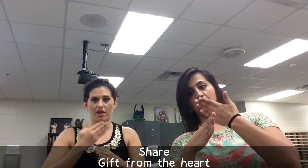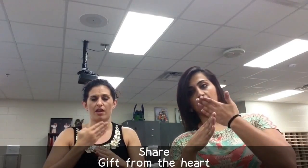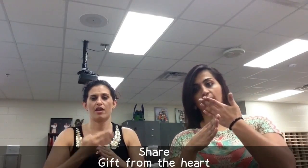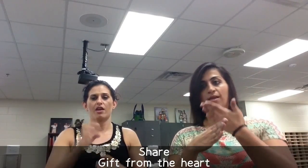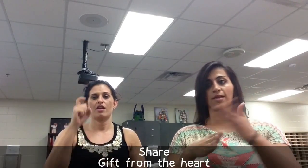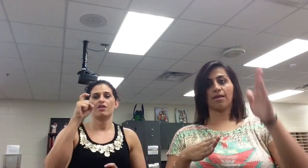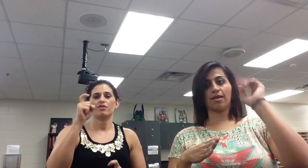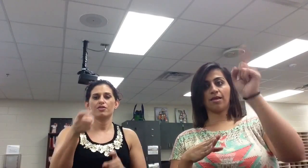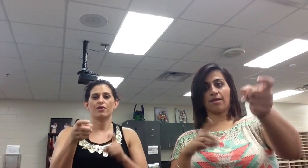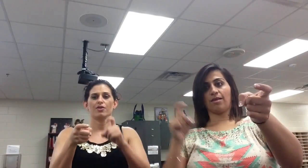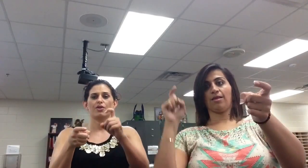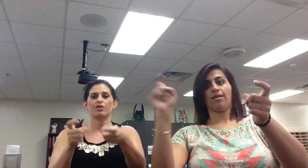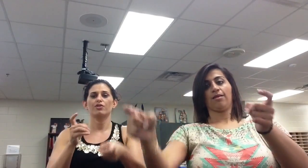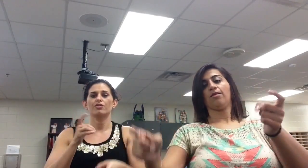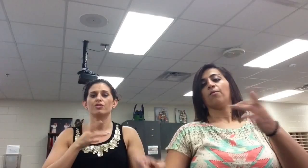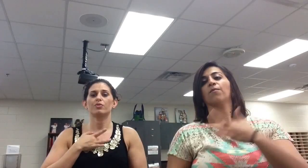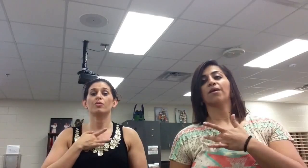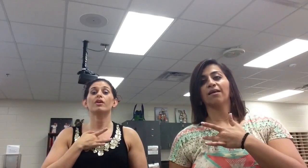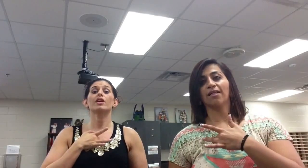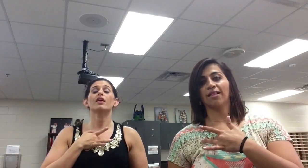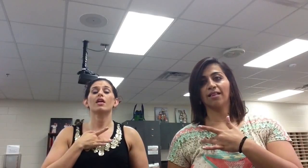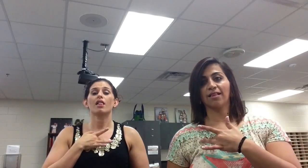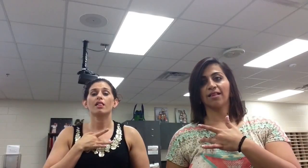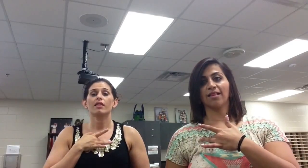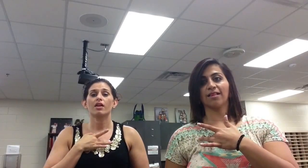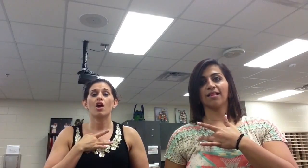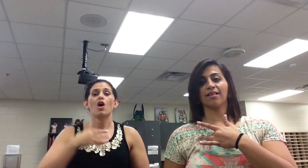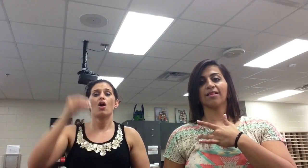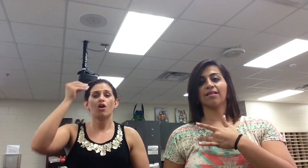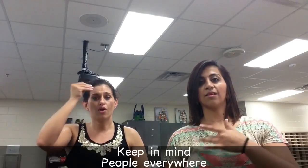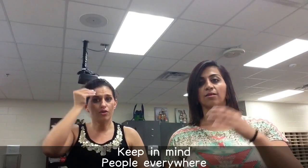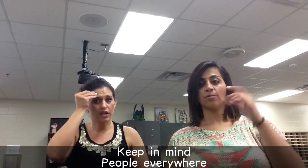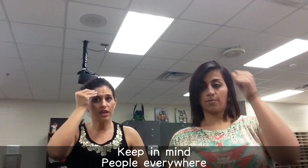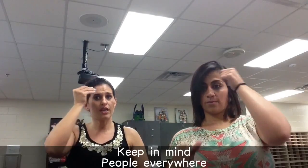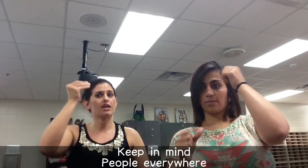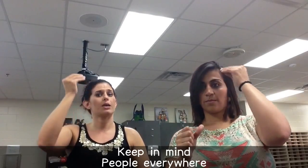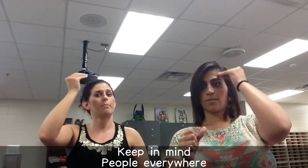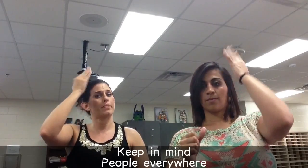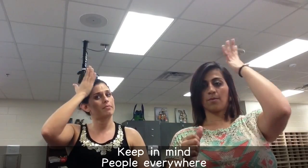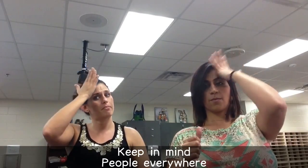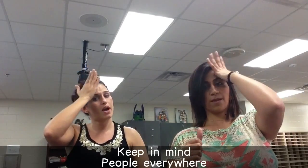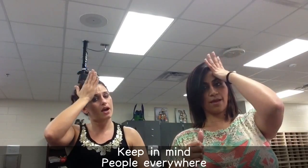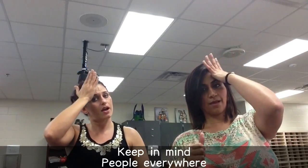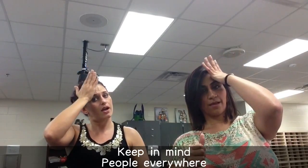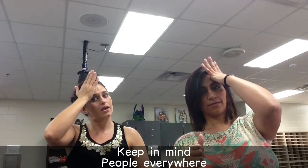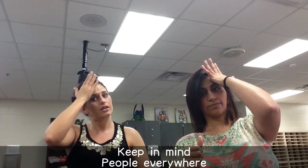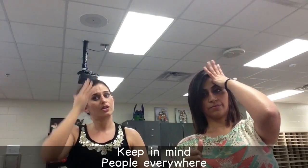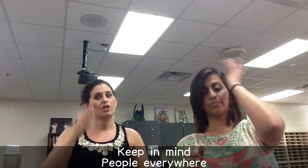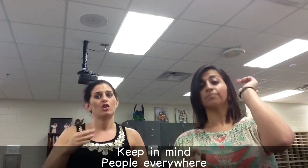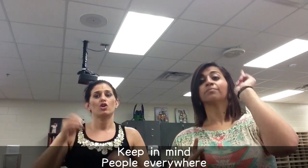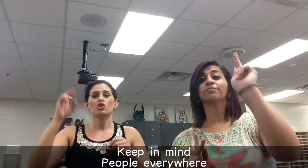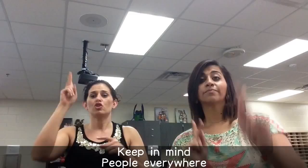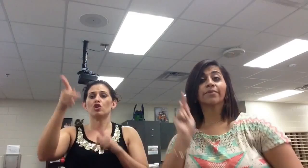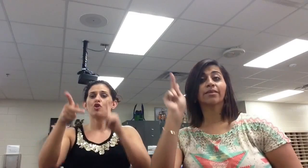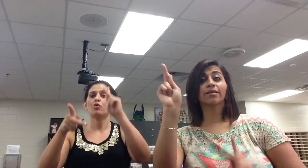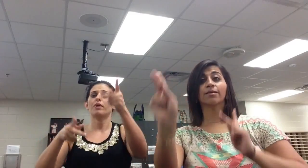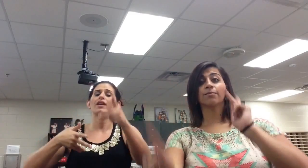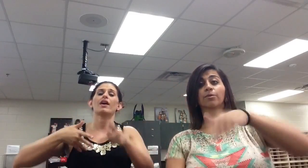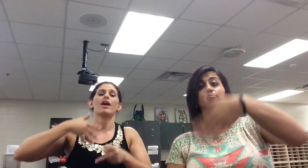your goodwill Oh keep in mind Humankind